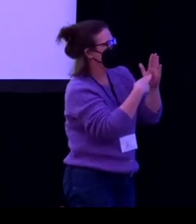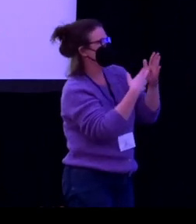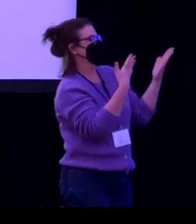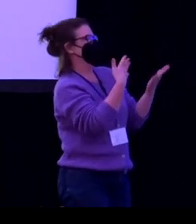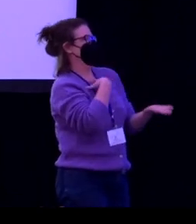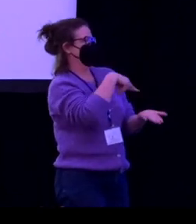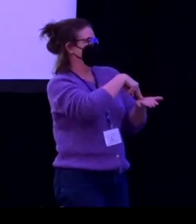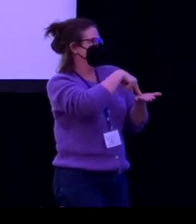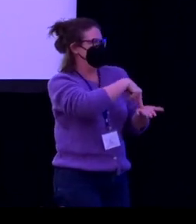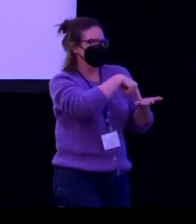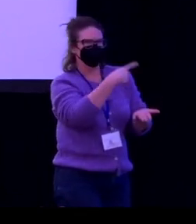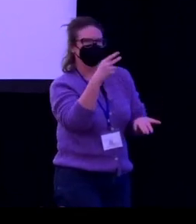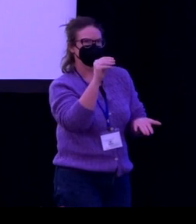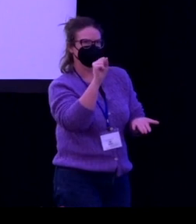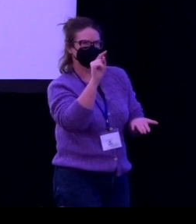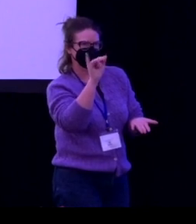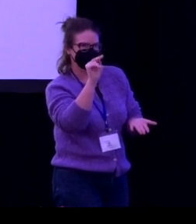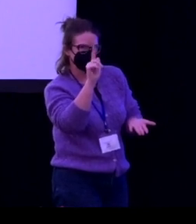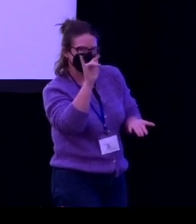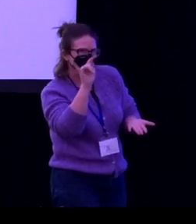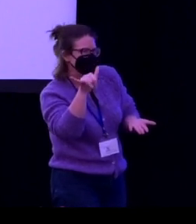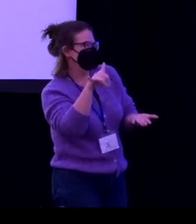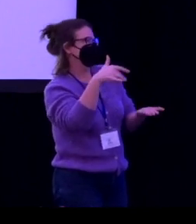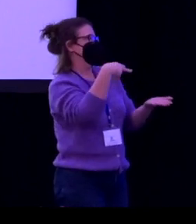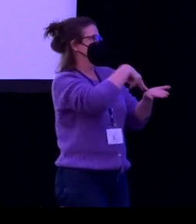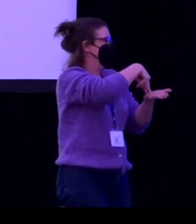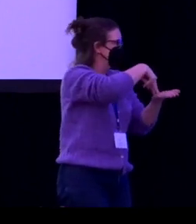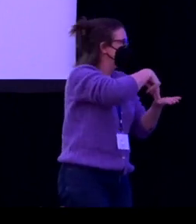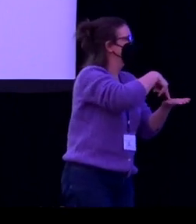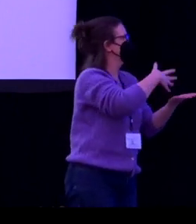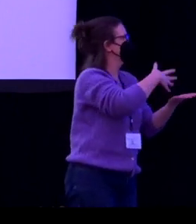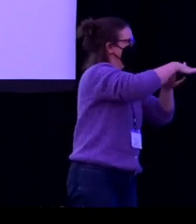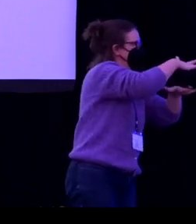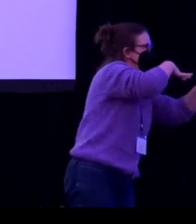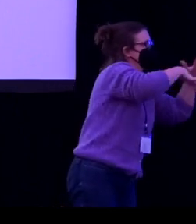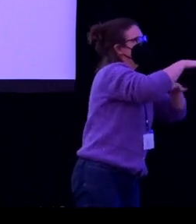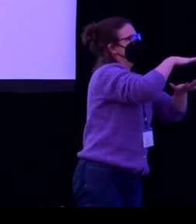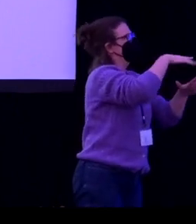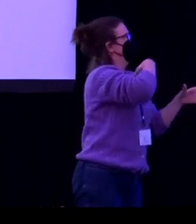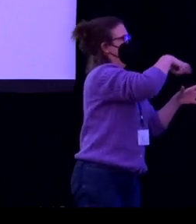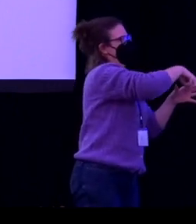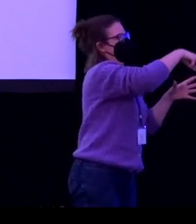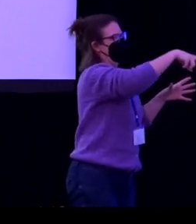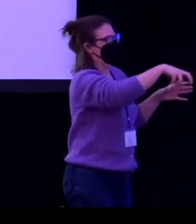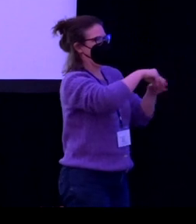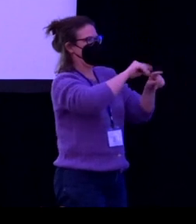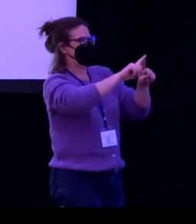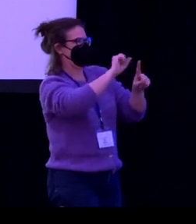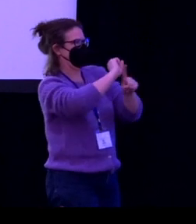spaces we are entering, what roles we hold when we are in those spaces, what our positionality is,